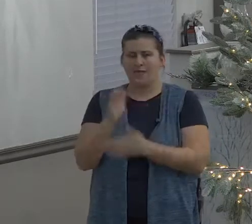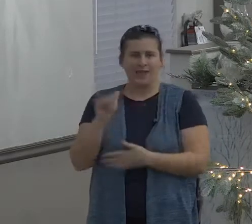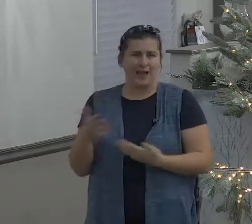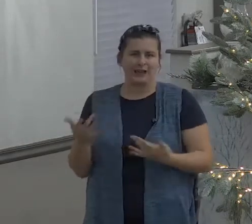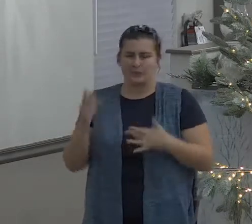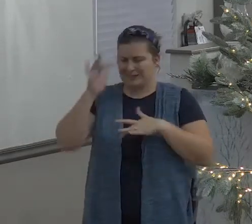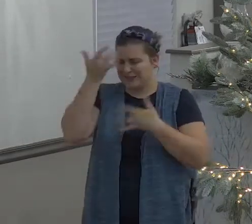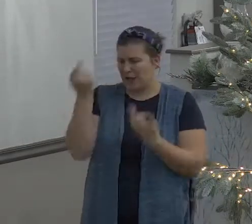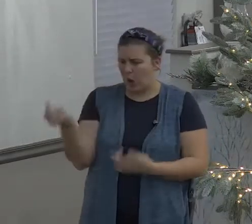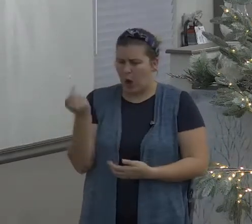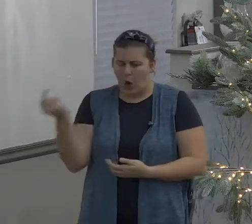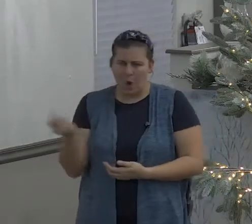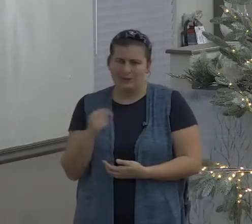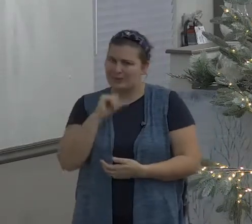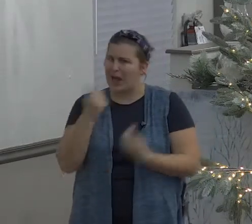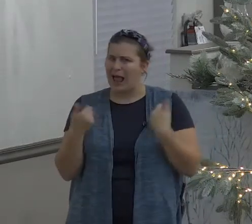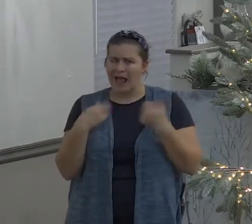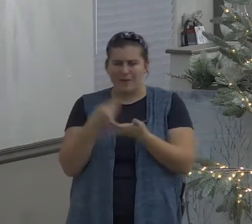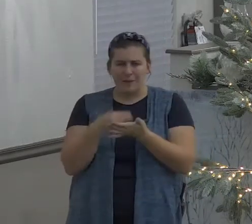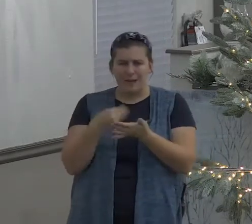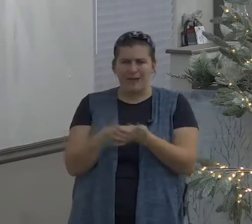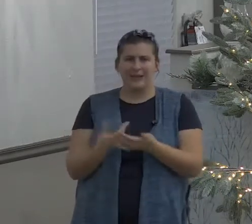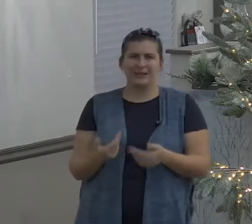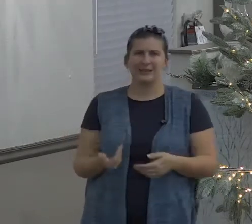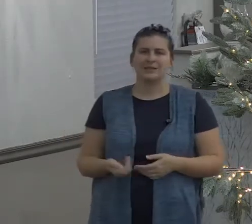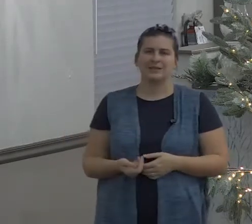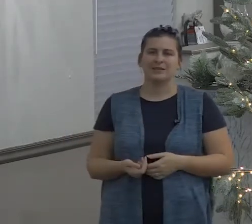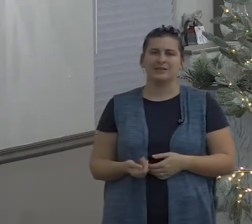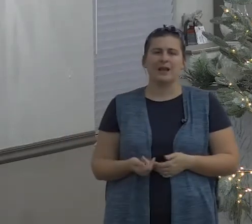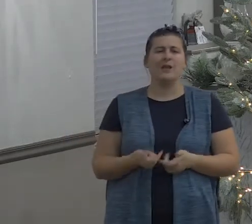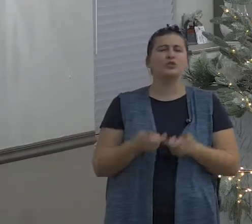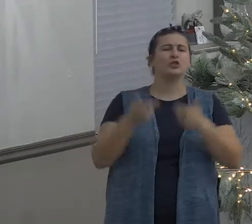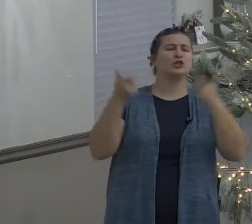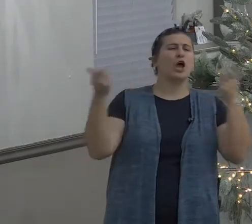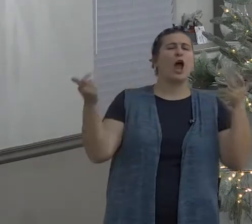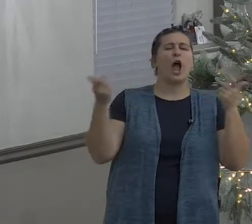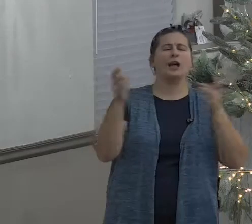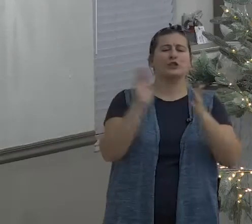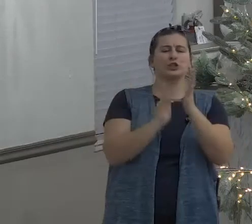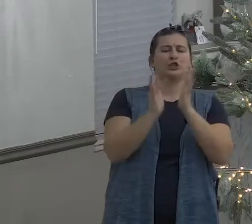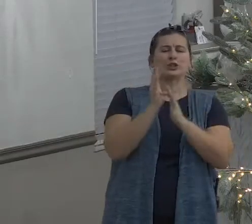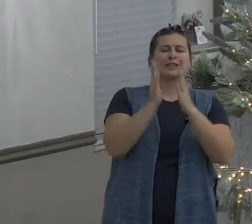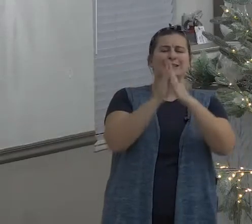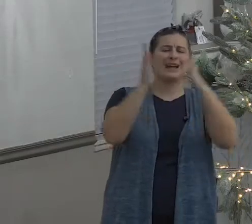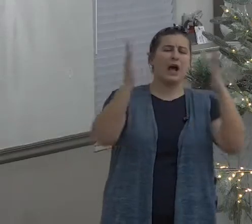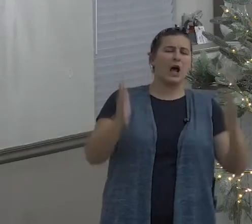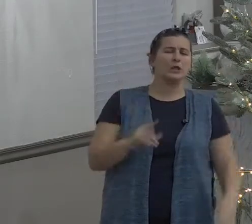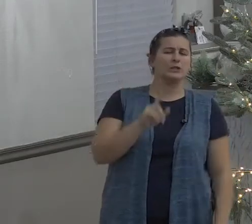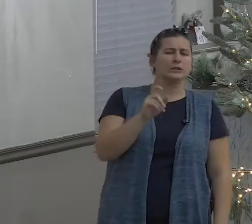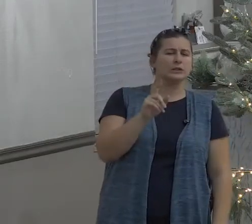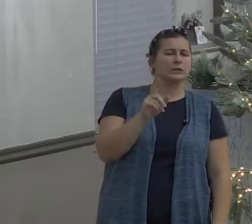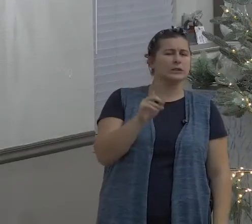apostle Paul one of the greatest Christians probably had ever lived that wasn't his plight